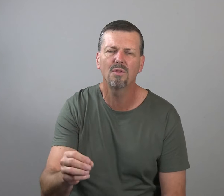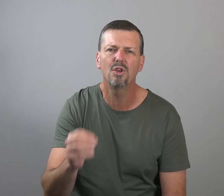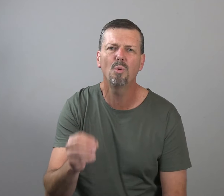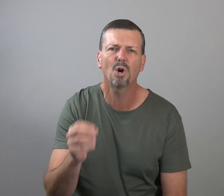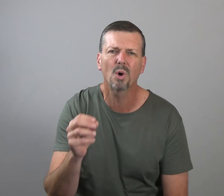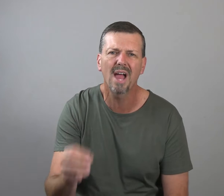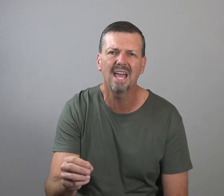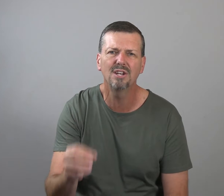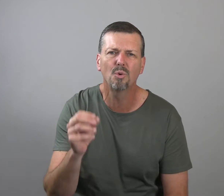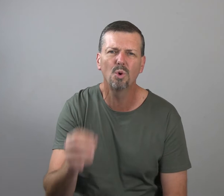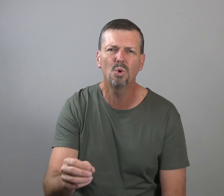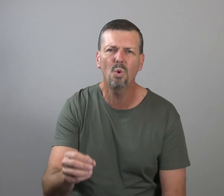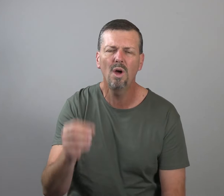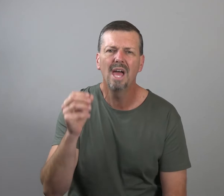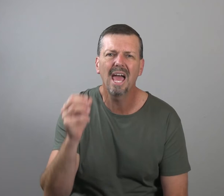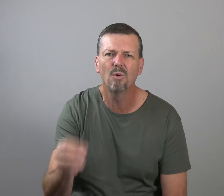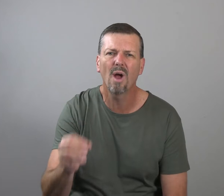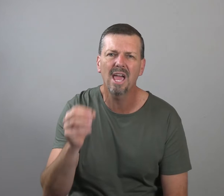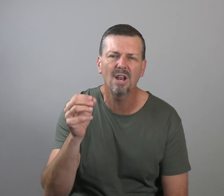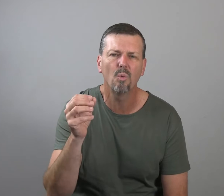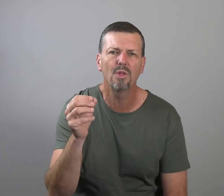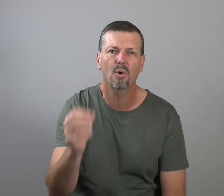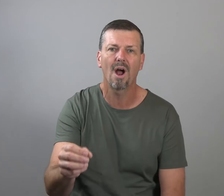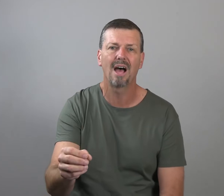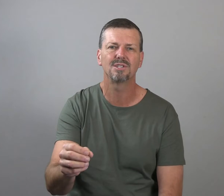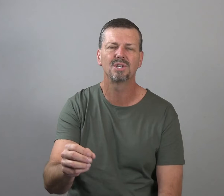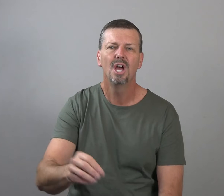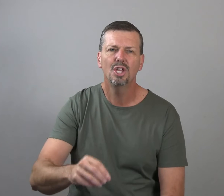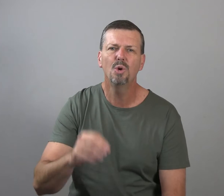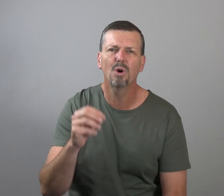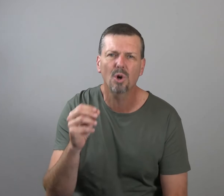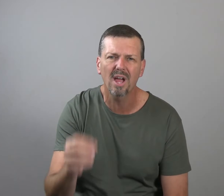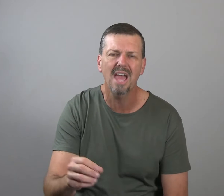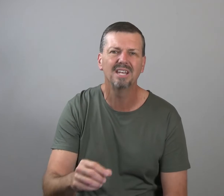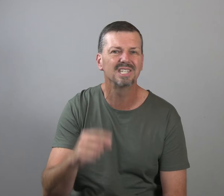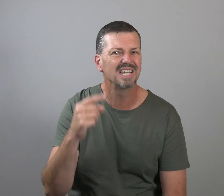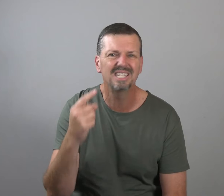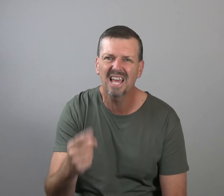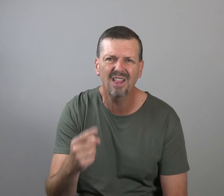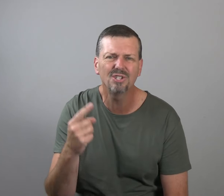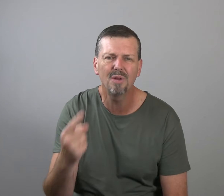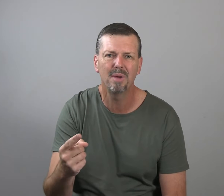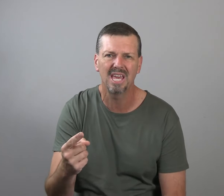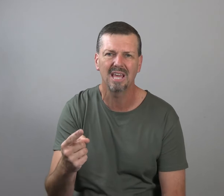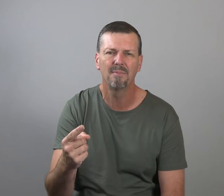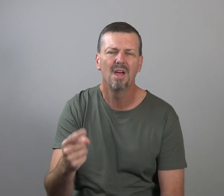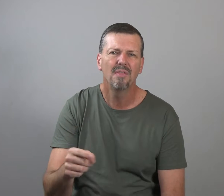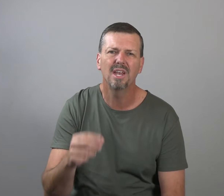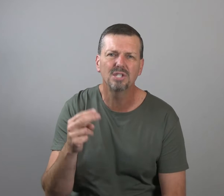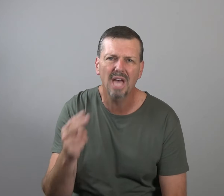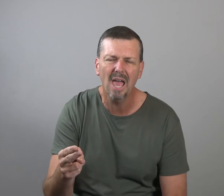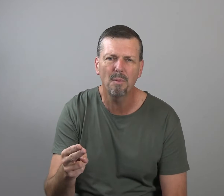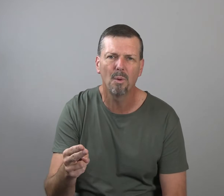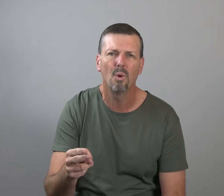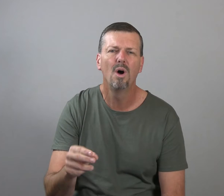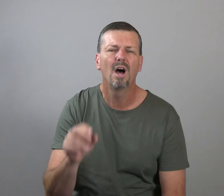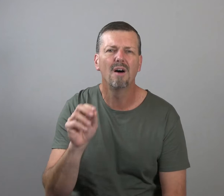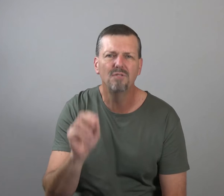earth. You were created to rule and reign with Christ. You were created as an intelligent being that is capable of